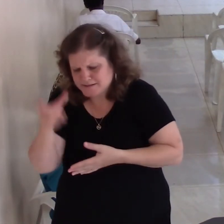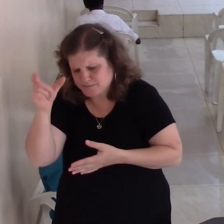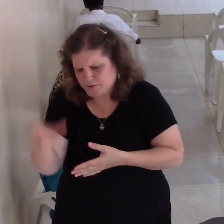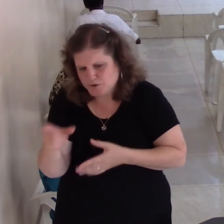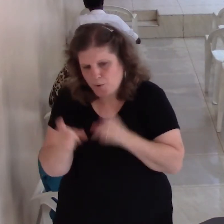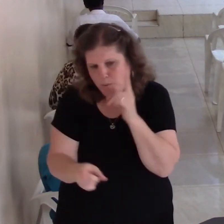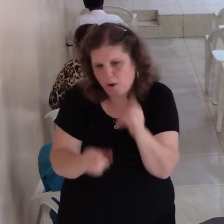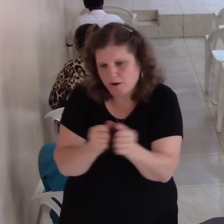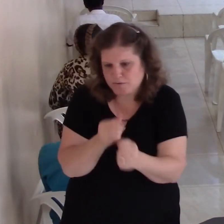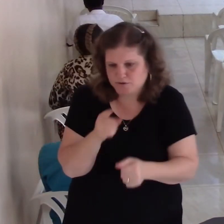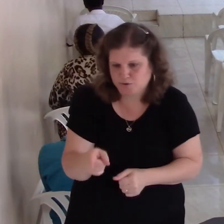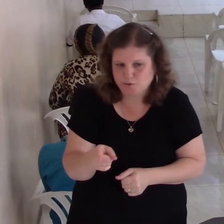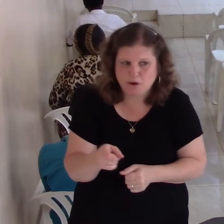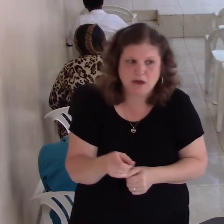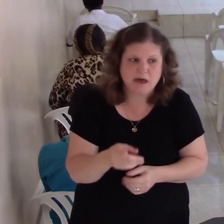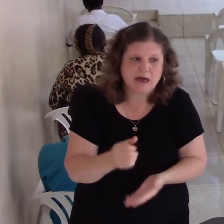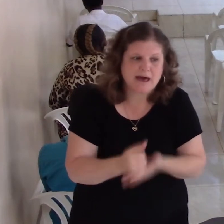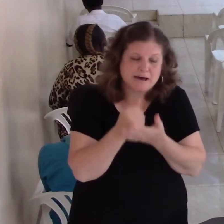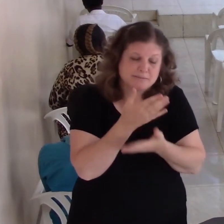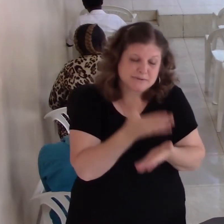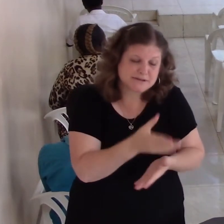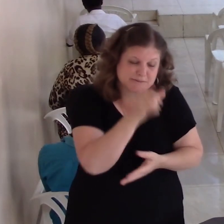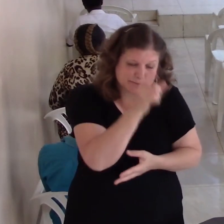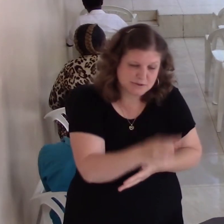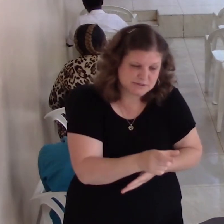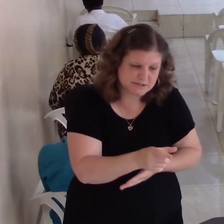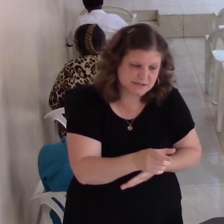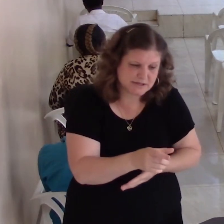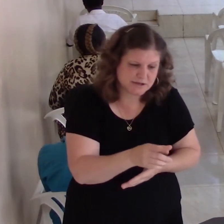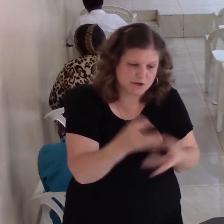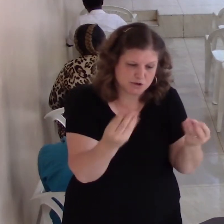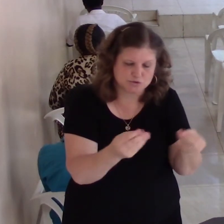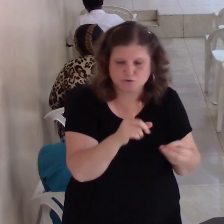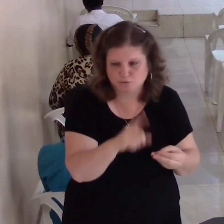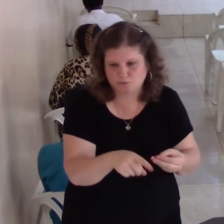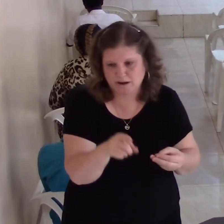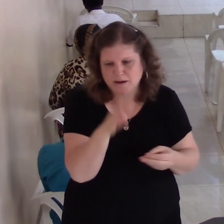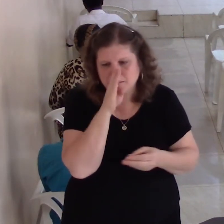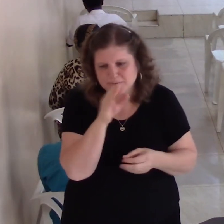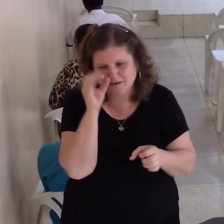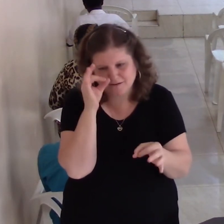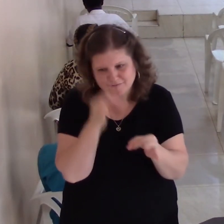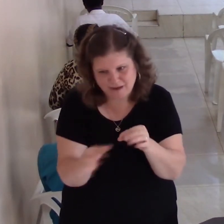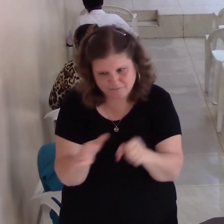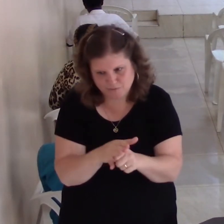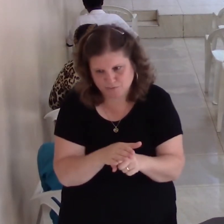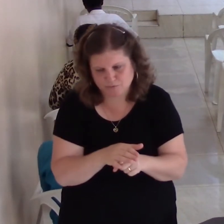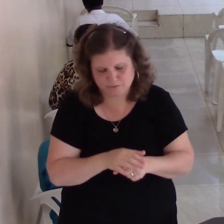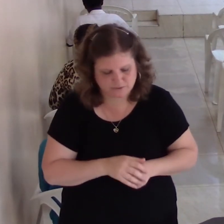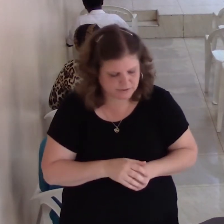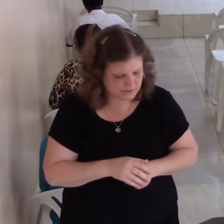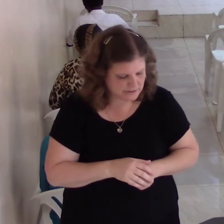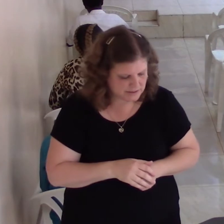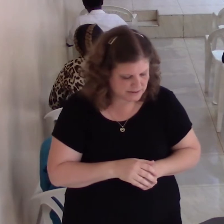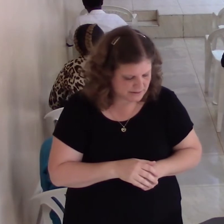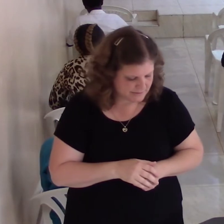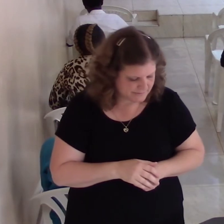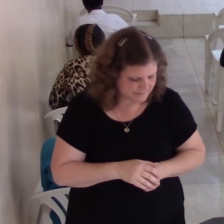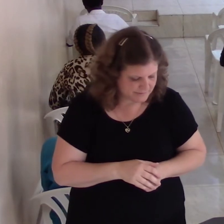do what's right. Help this person to serve you, to be faithful. Not just pray. And it's okay to pray for